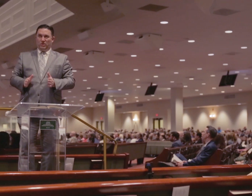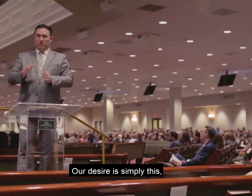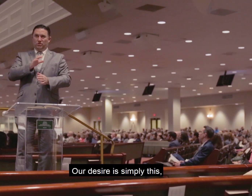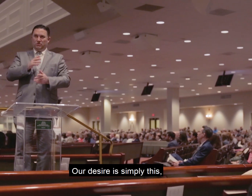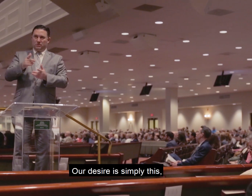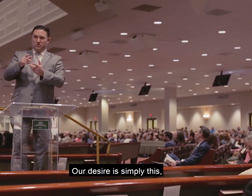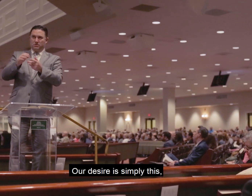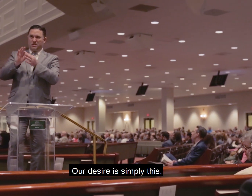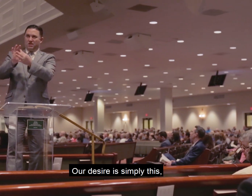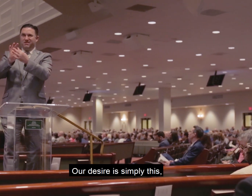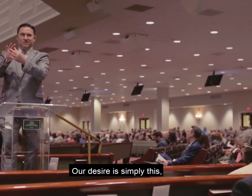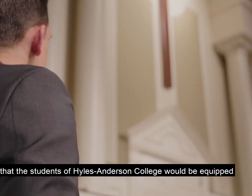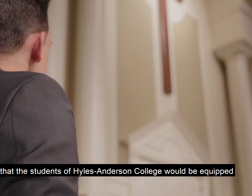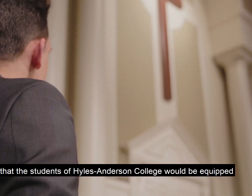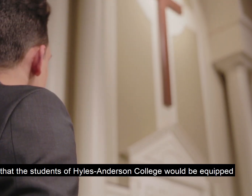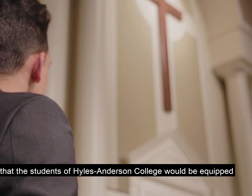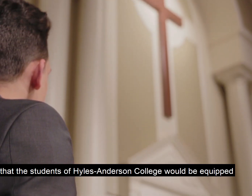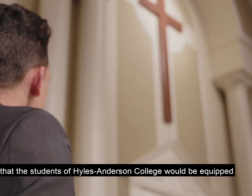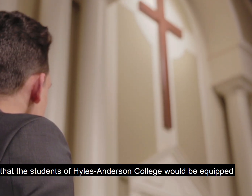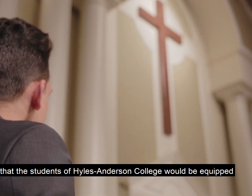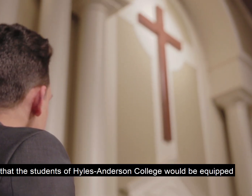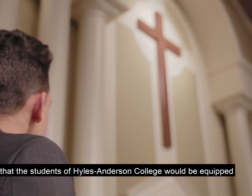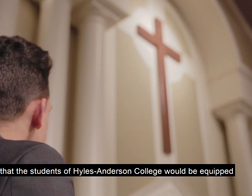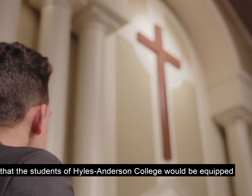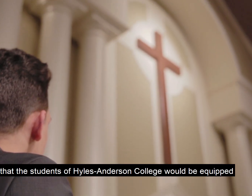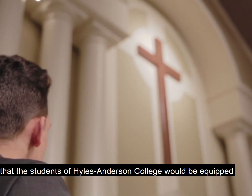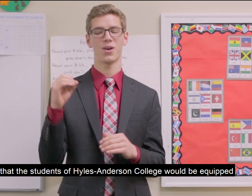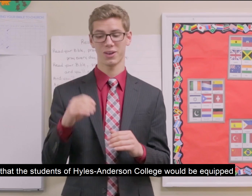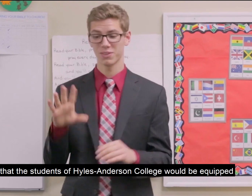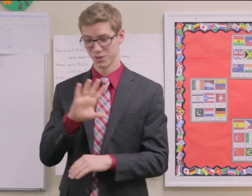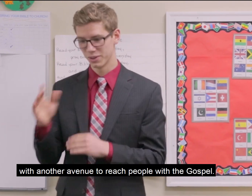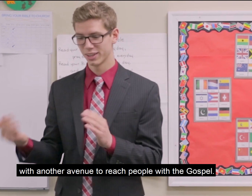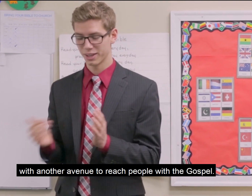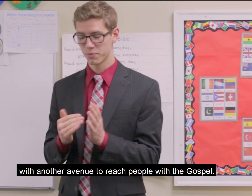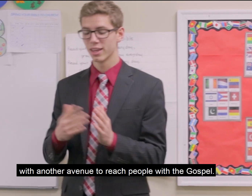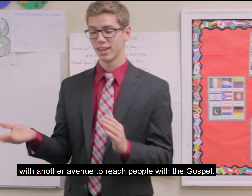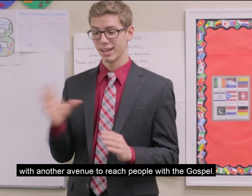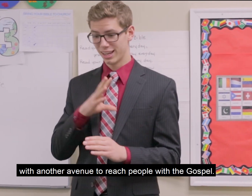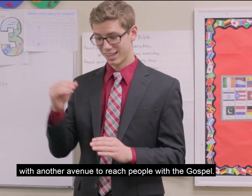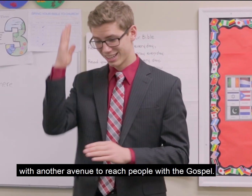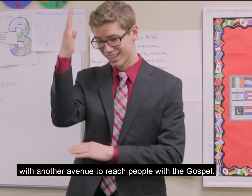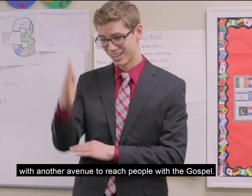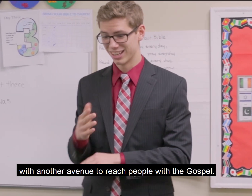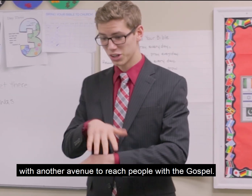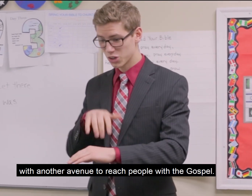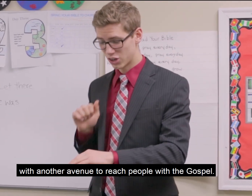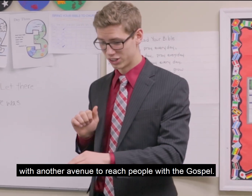Our desire is simply this, that the students of Hiles Anderson College will be equipped with another avenue to reach people with the gospel.